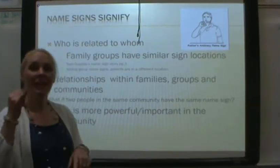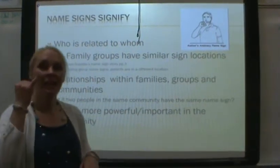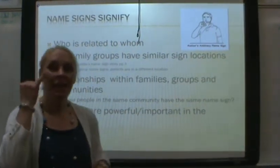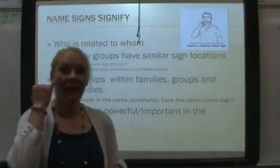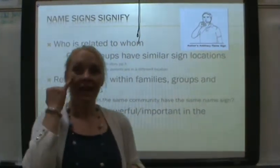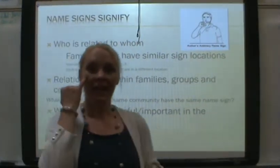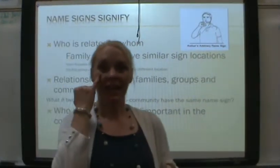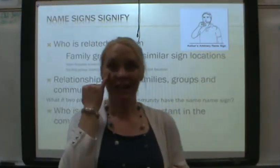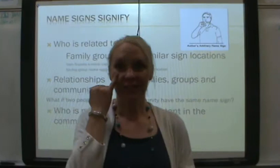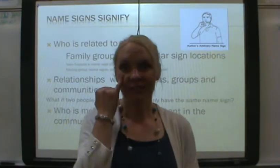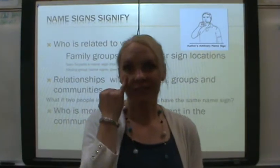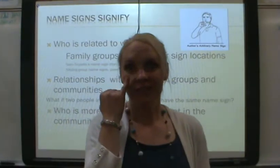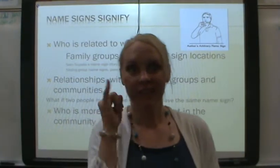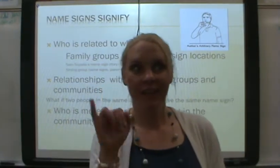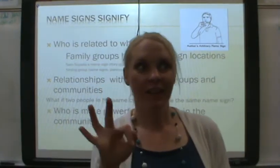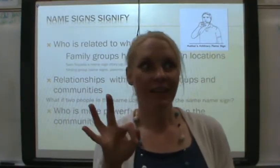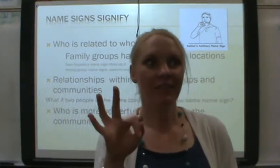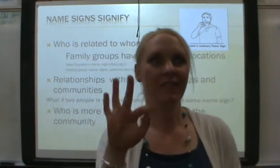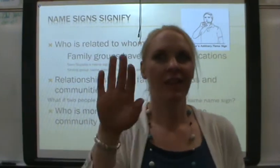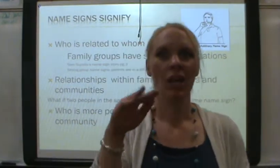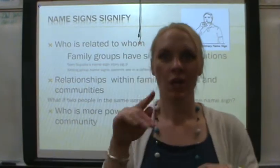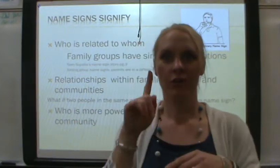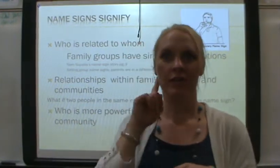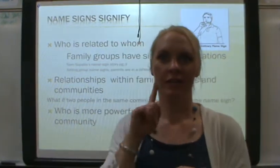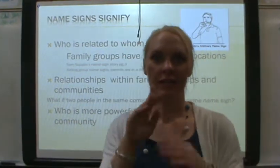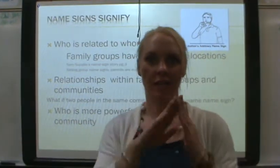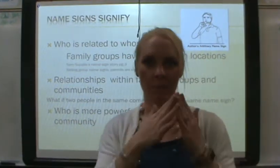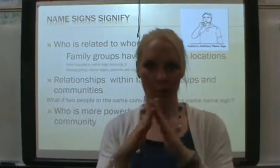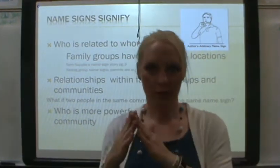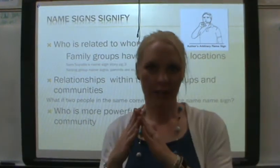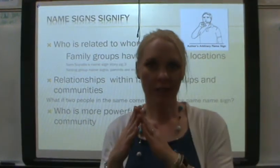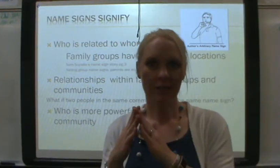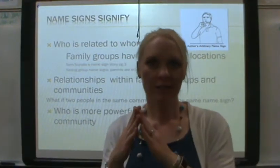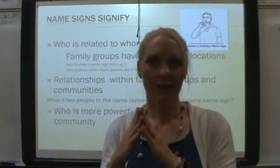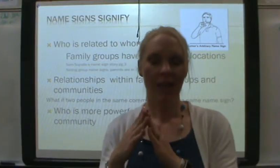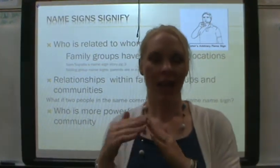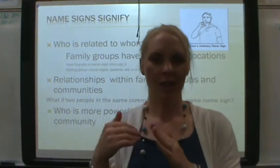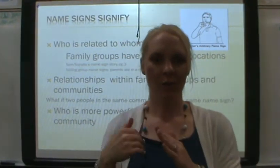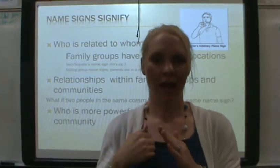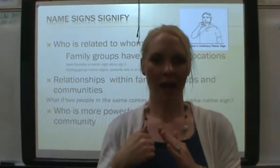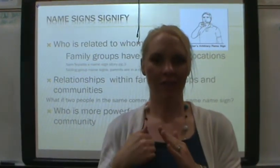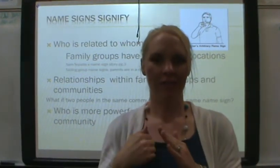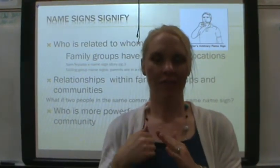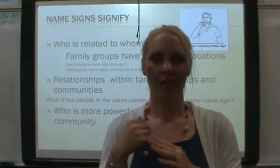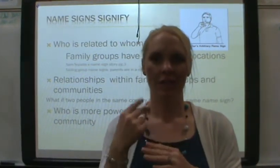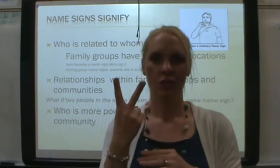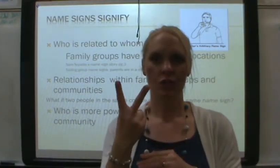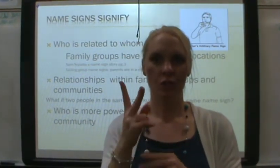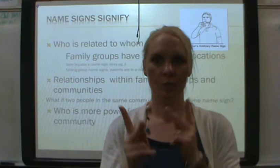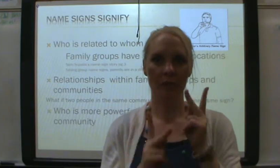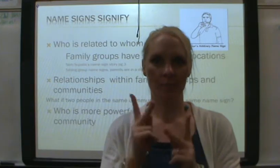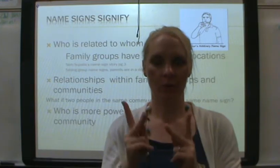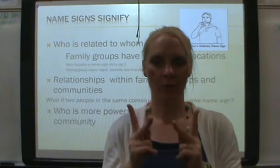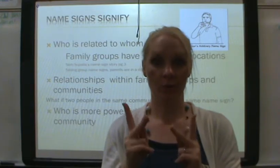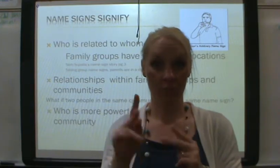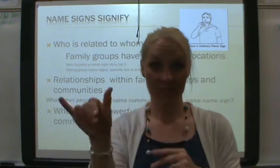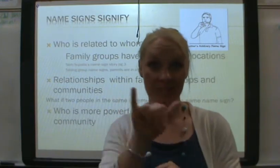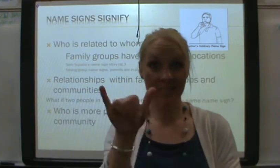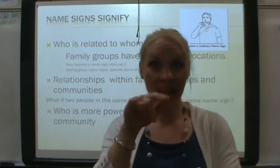Now, if, if, you're in a community, and you have two people with the same